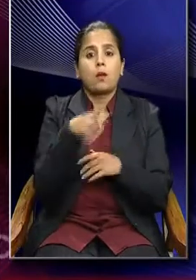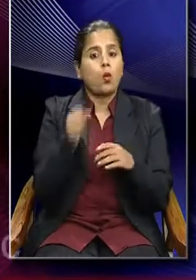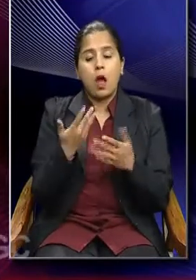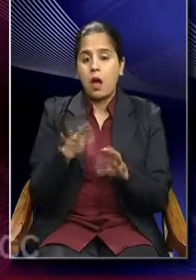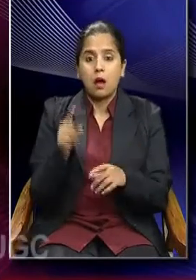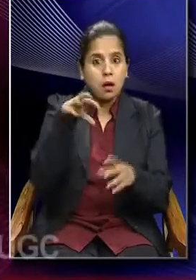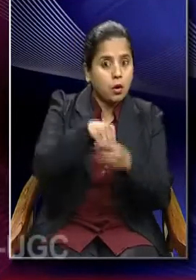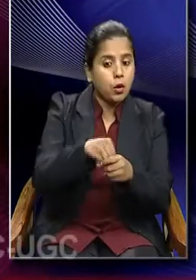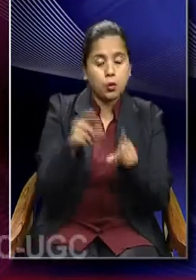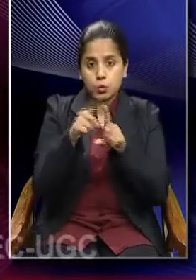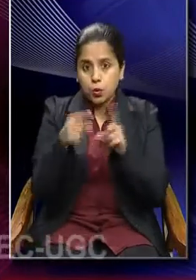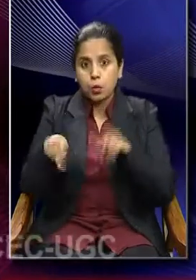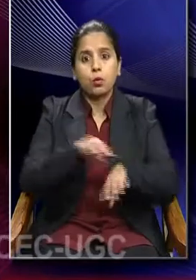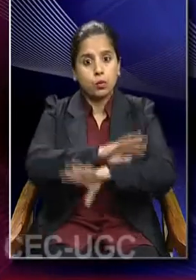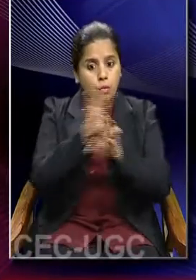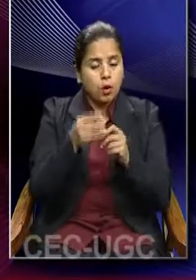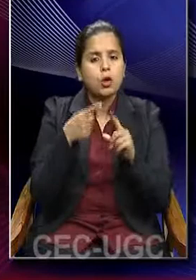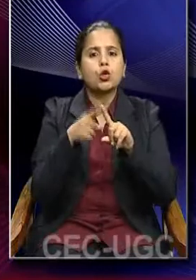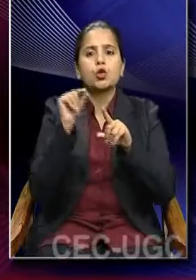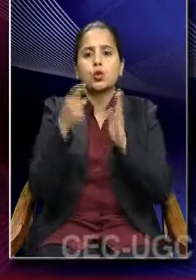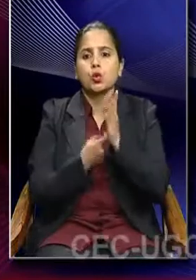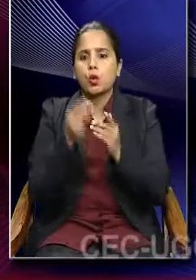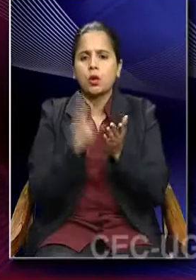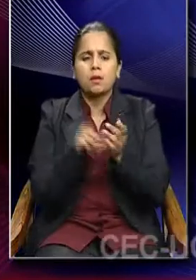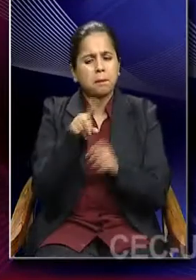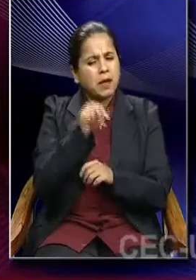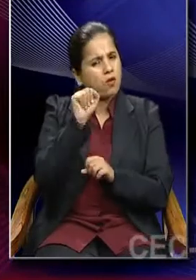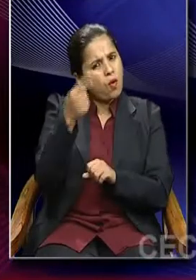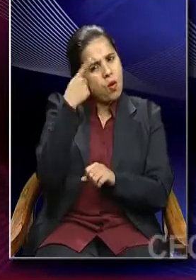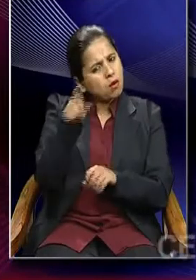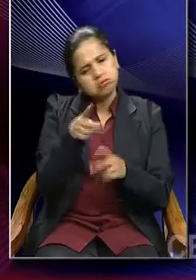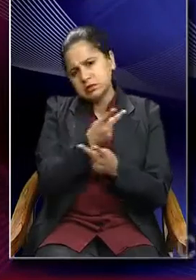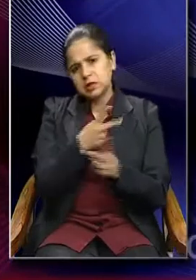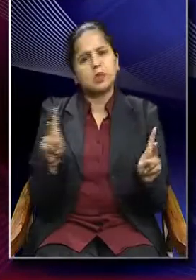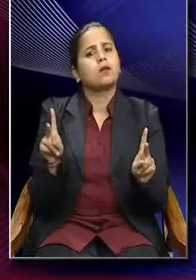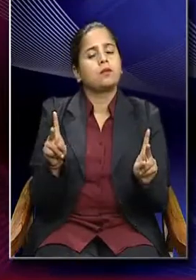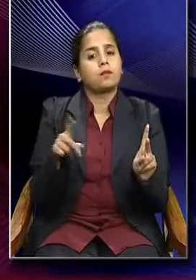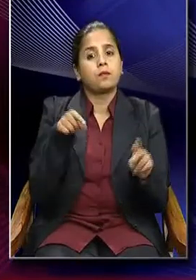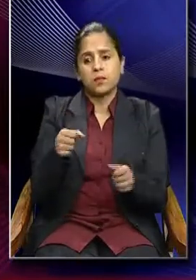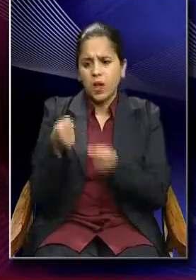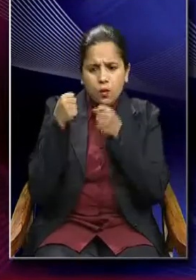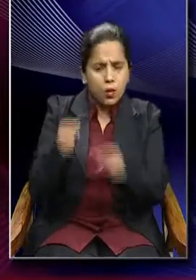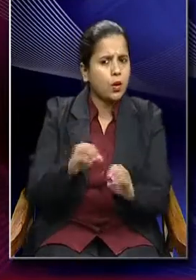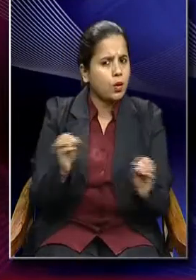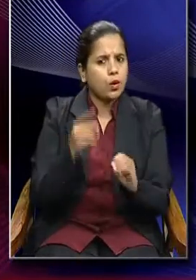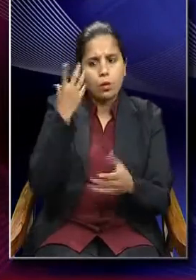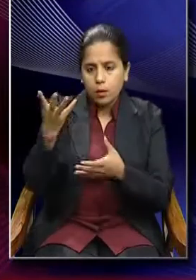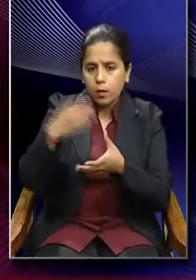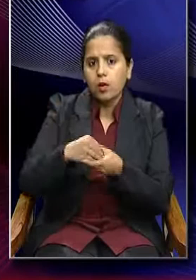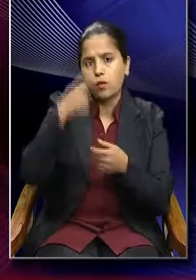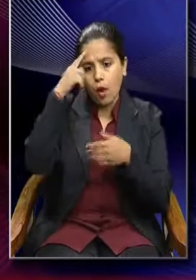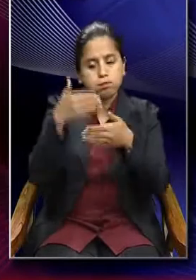look into the totem. It will have a different meaning for him. It will not force him to be a part of the